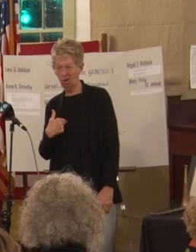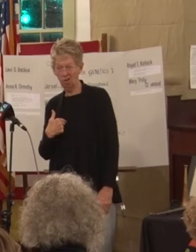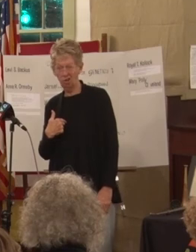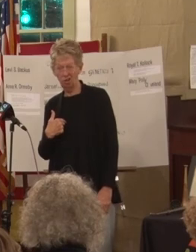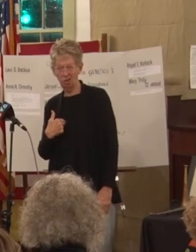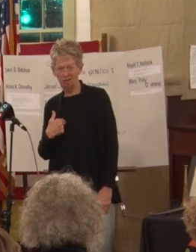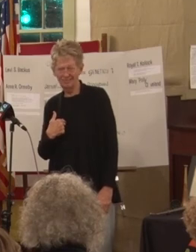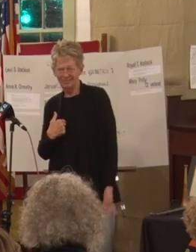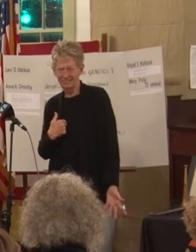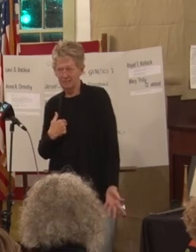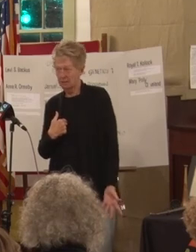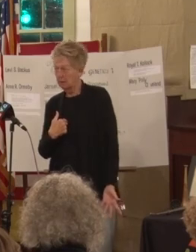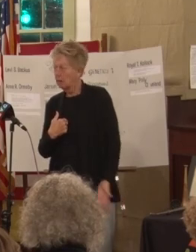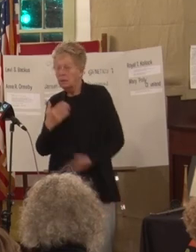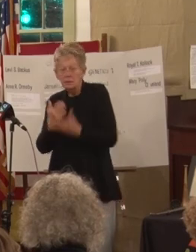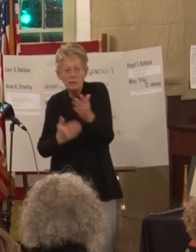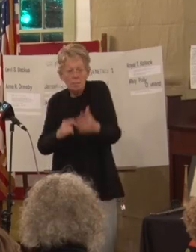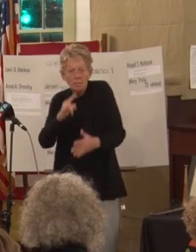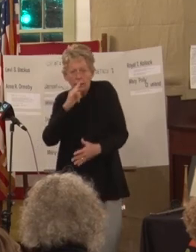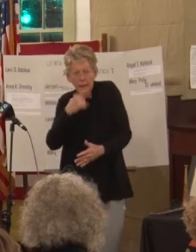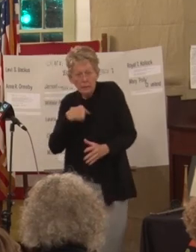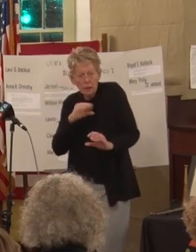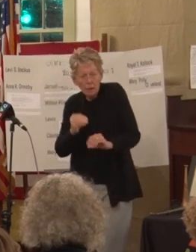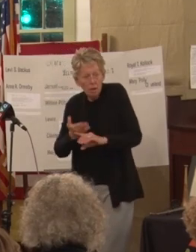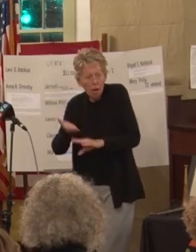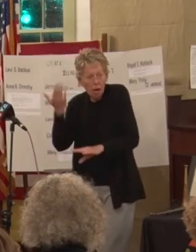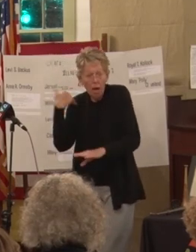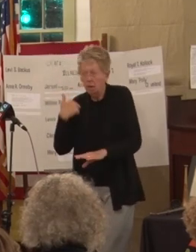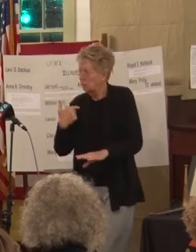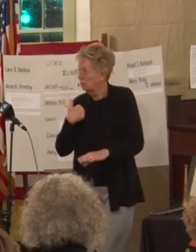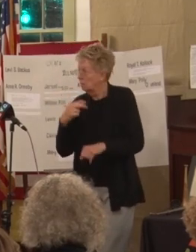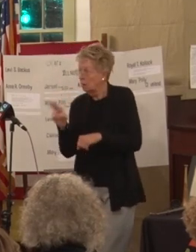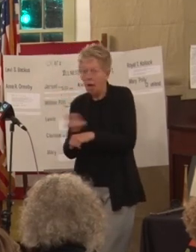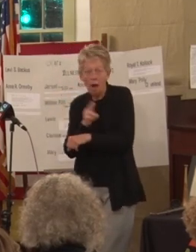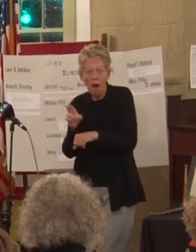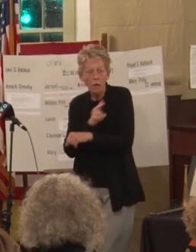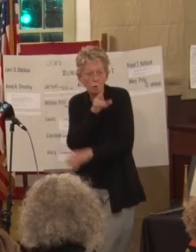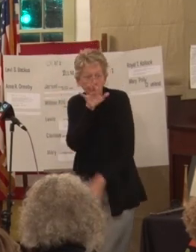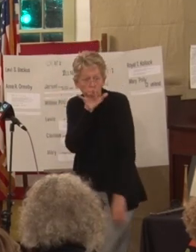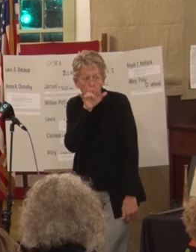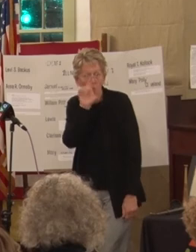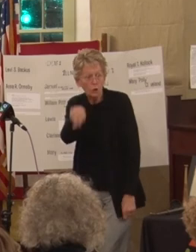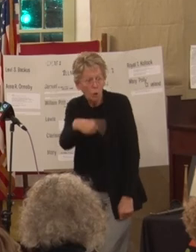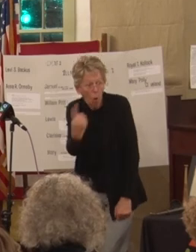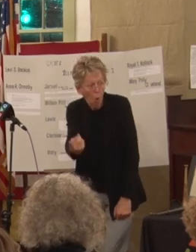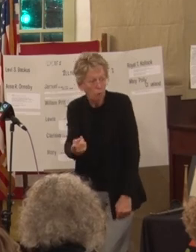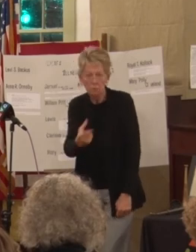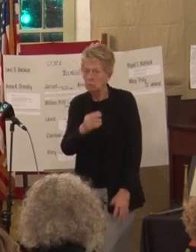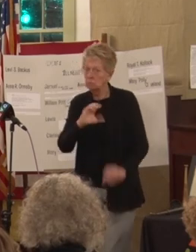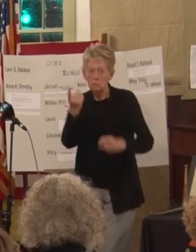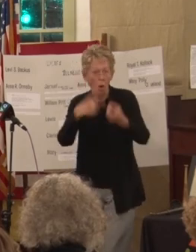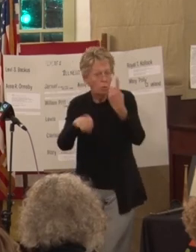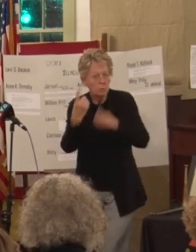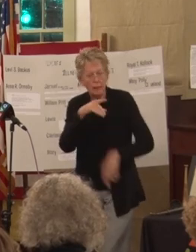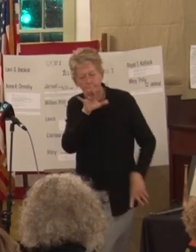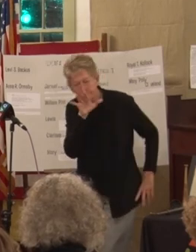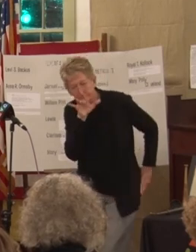with some of the kids that I've taught I use voice only I did not use sign language for